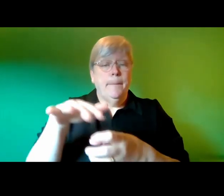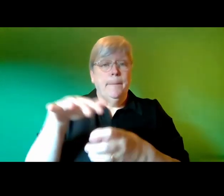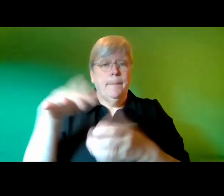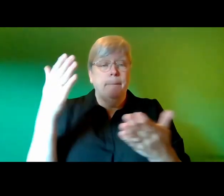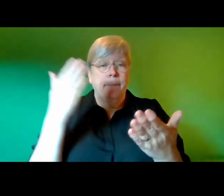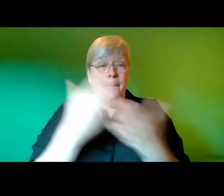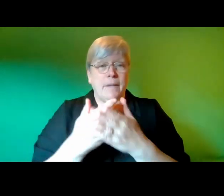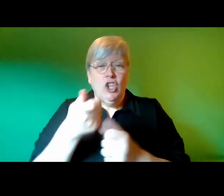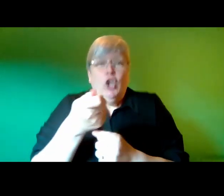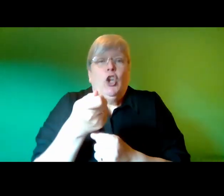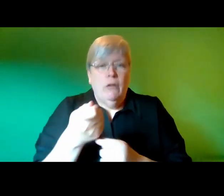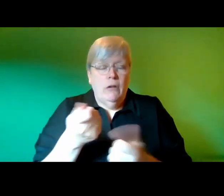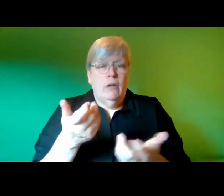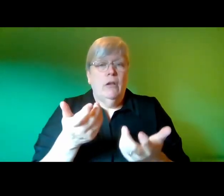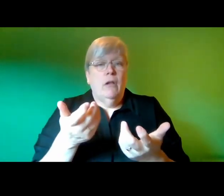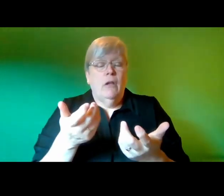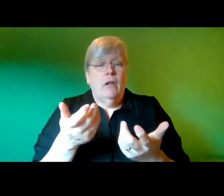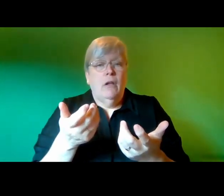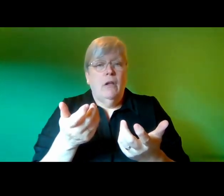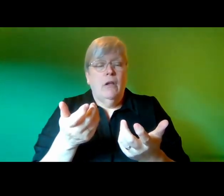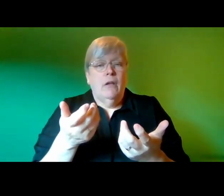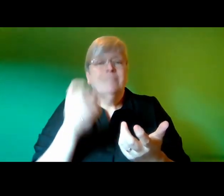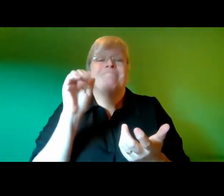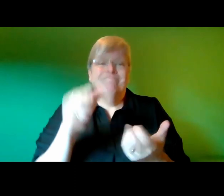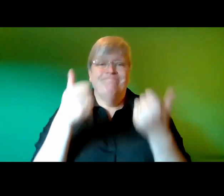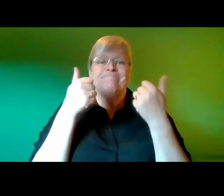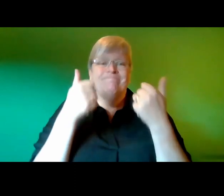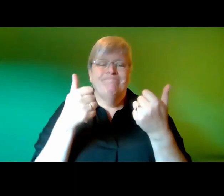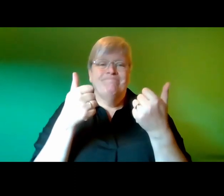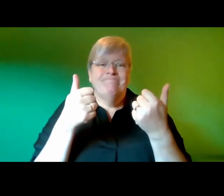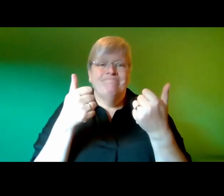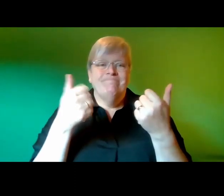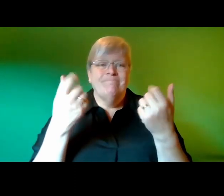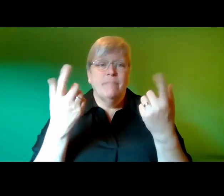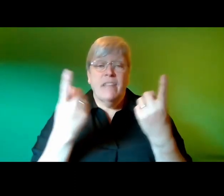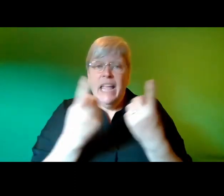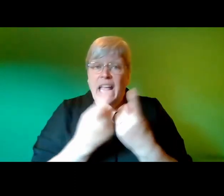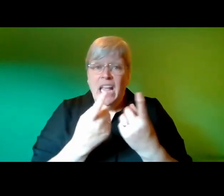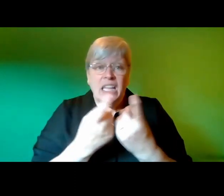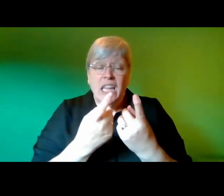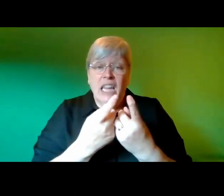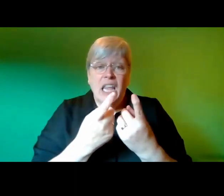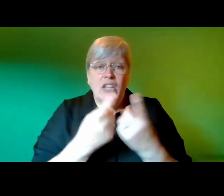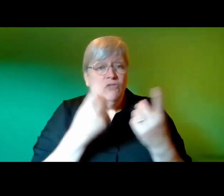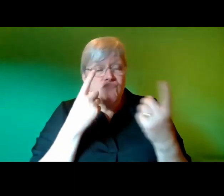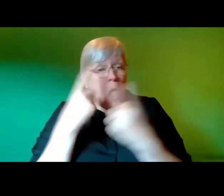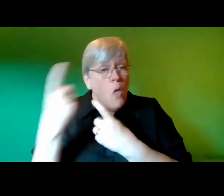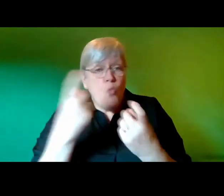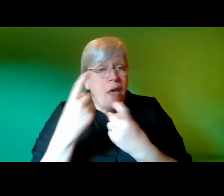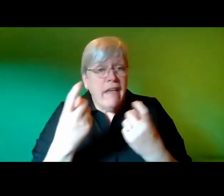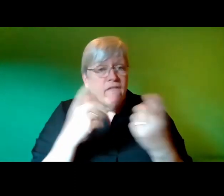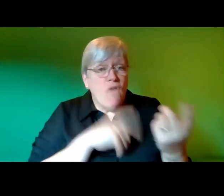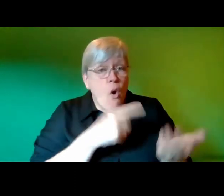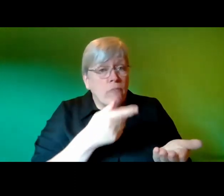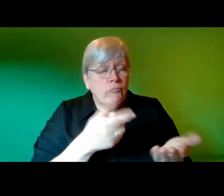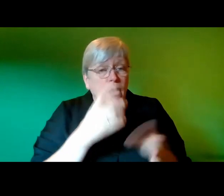with a little squelch yeah that's fine is there anything in particular look you're looking for katie asks as the